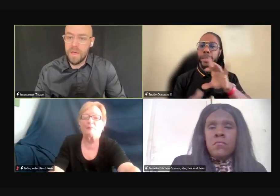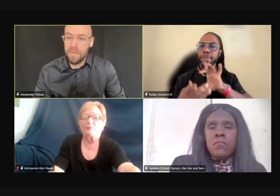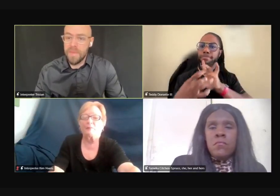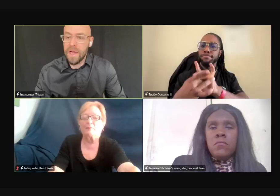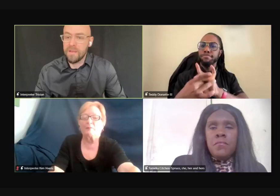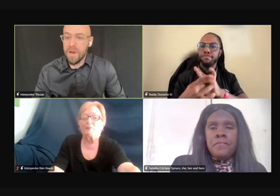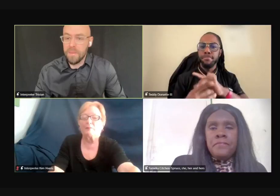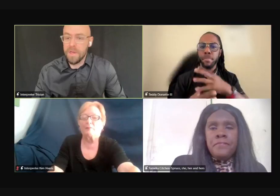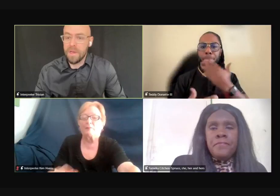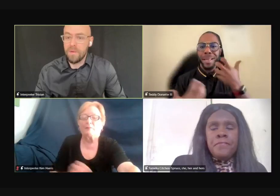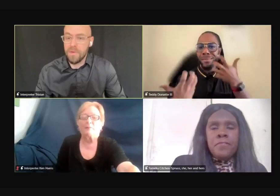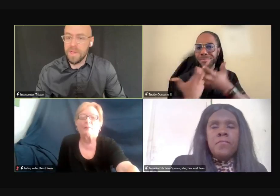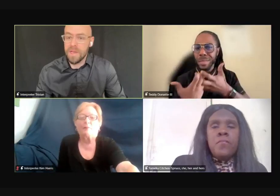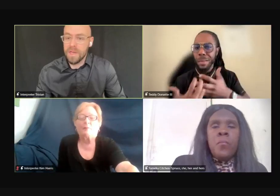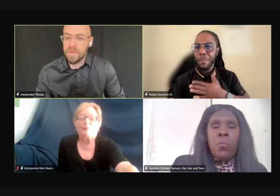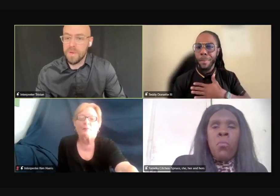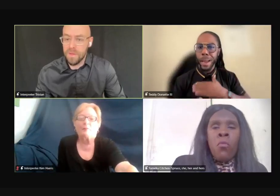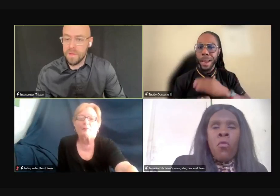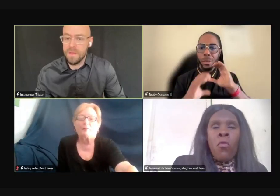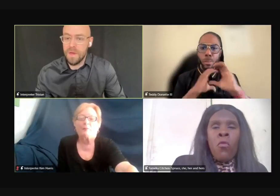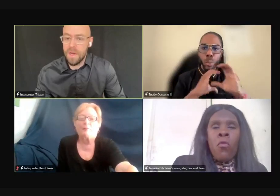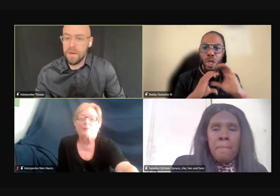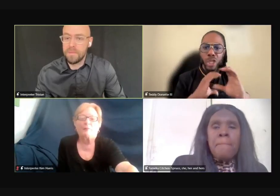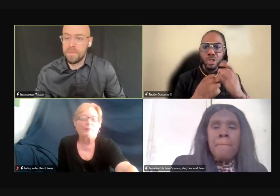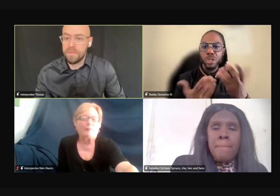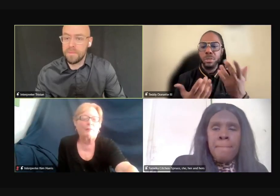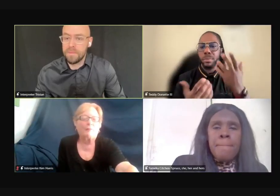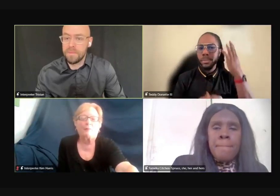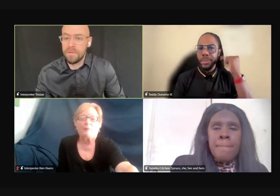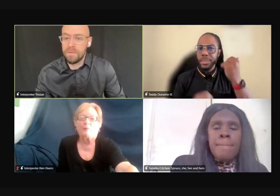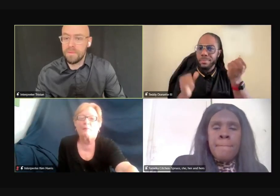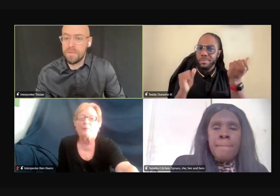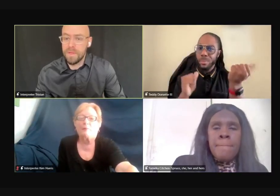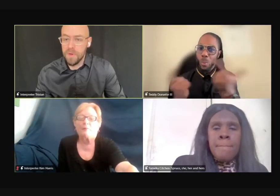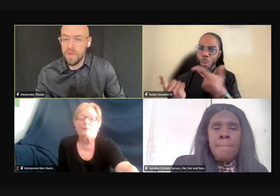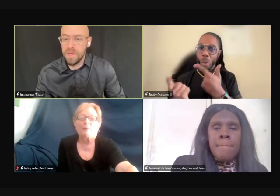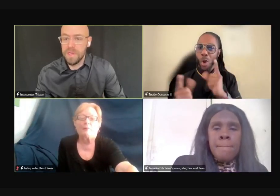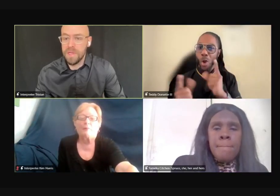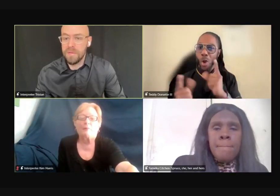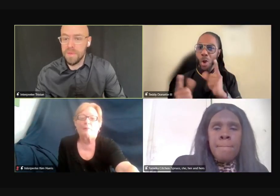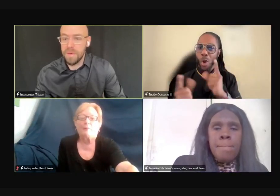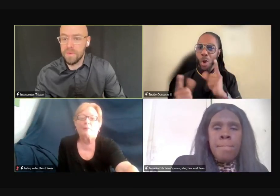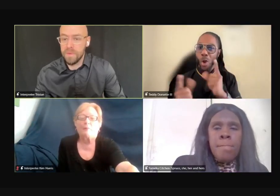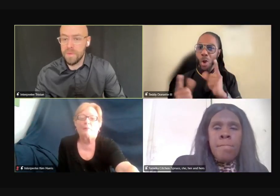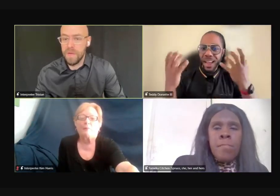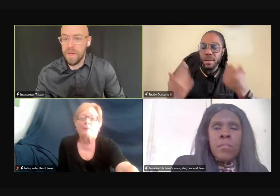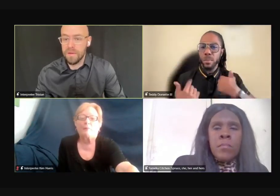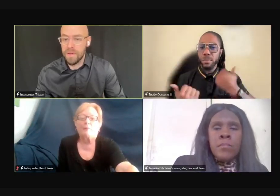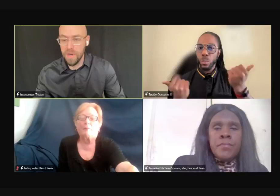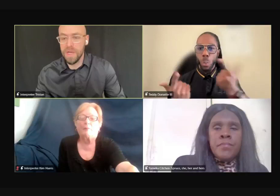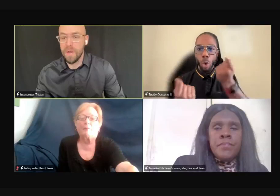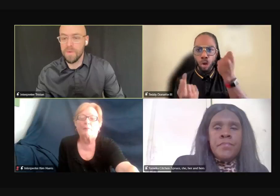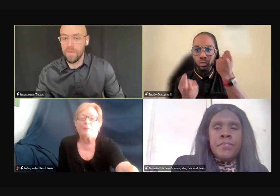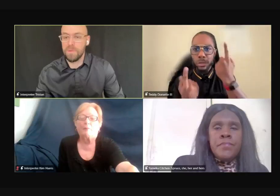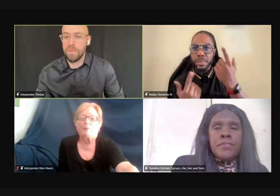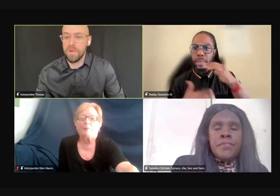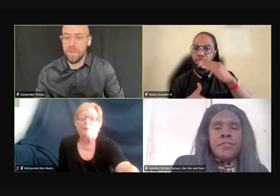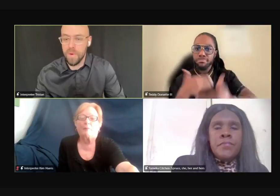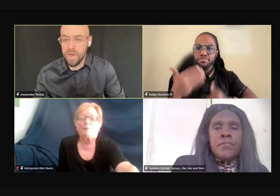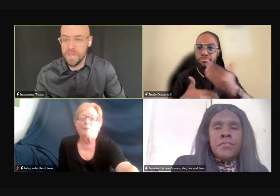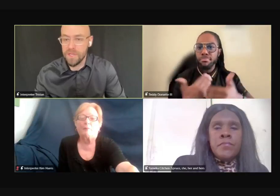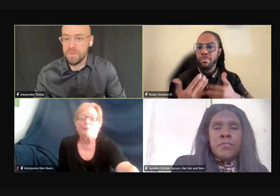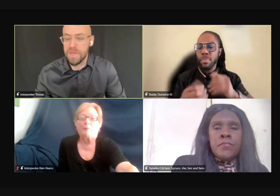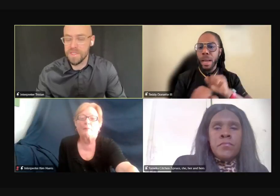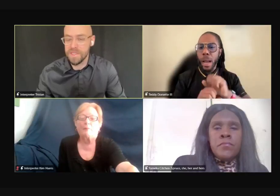that environment and really connect with my community and be able to communicate with other